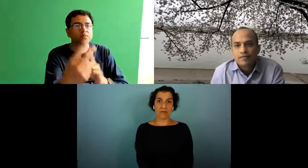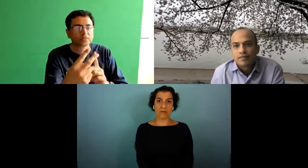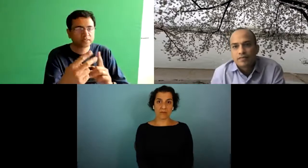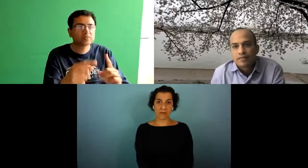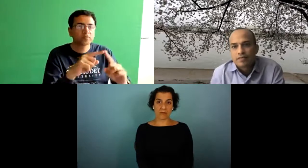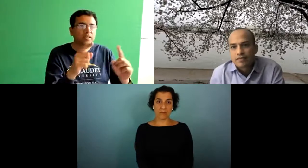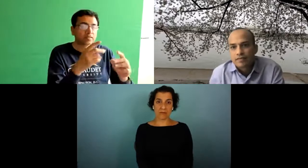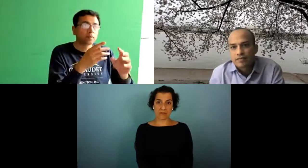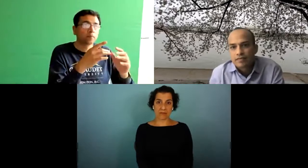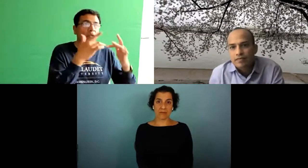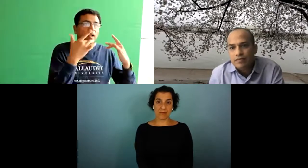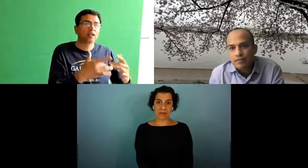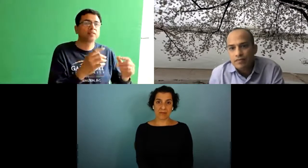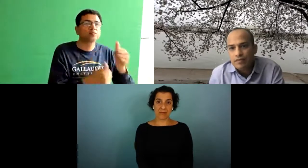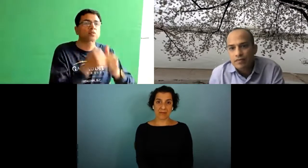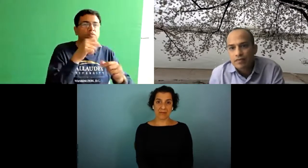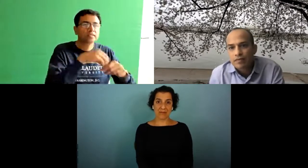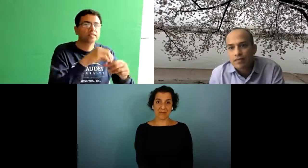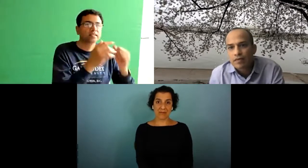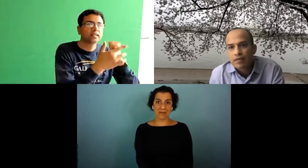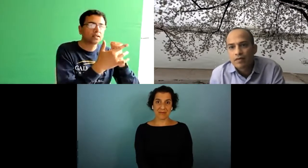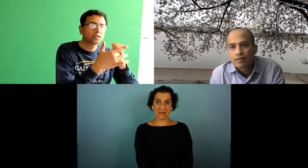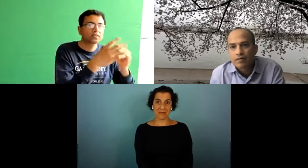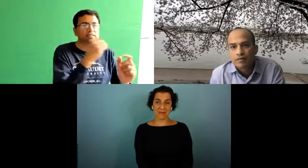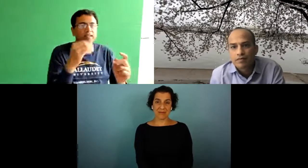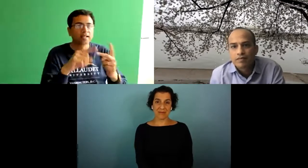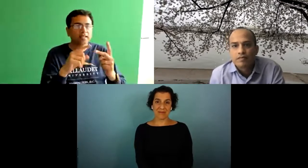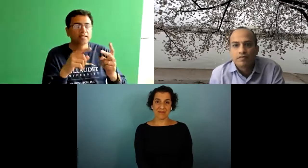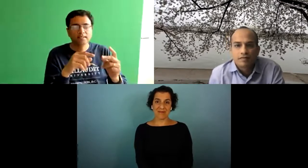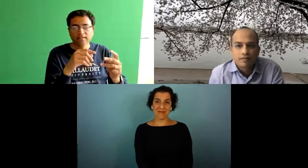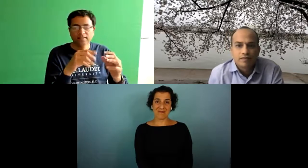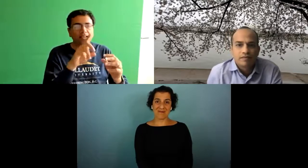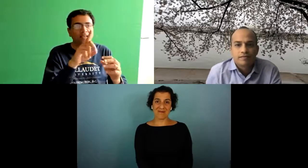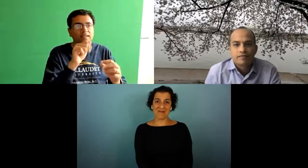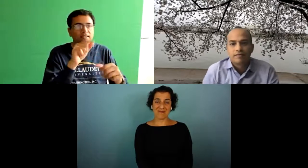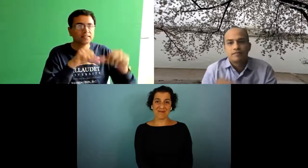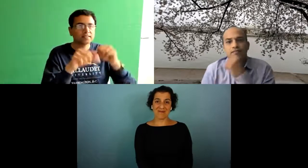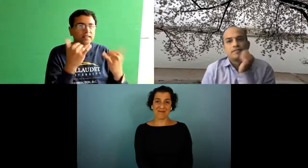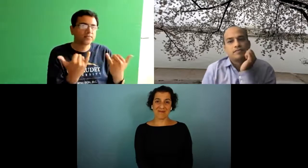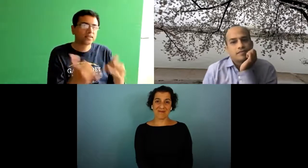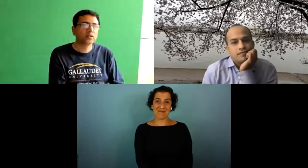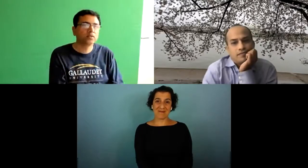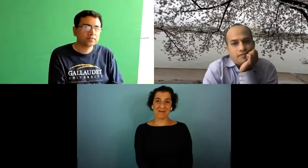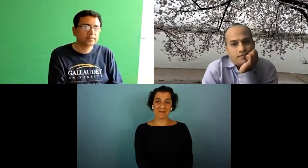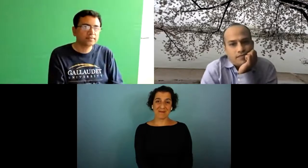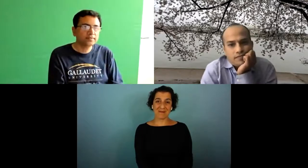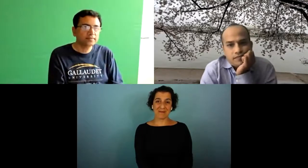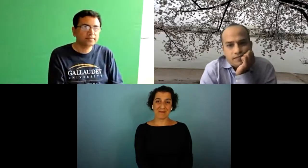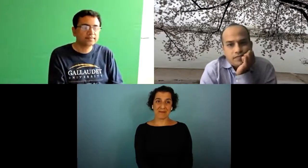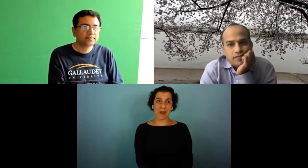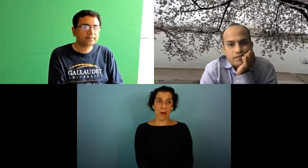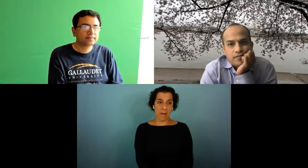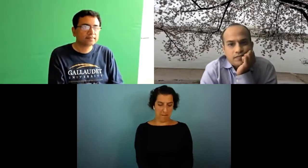each of them offer their own perspectives but usually it's more about those who are in